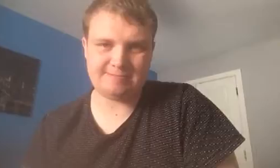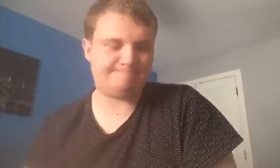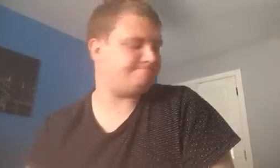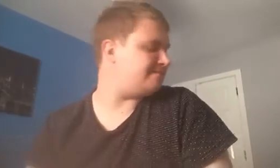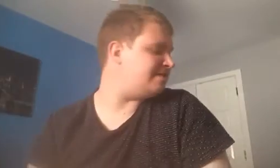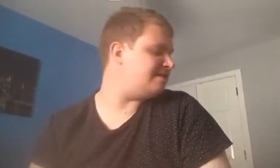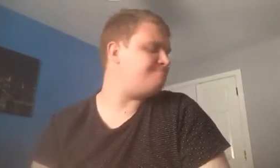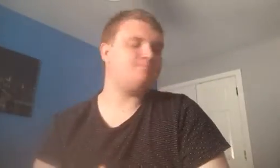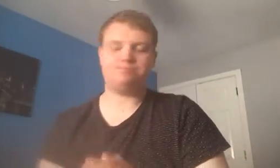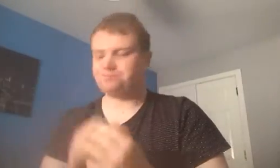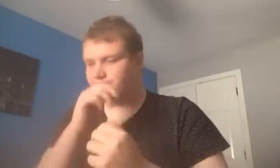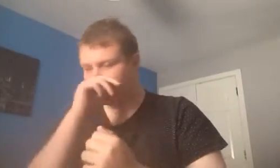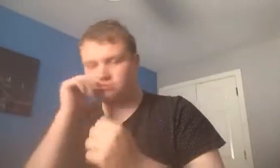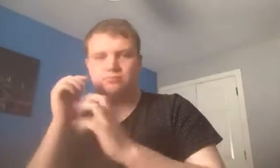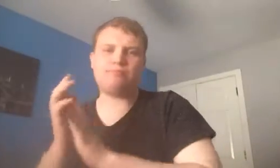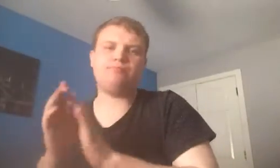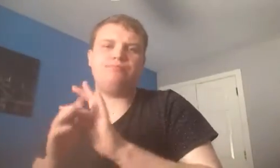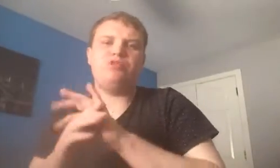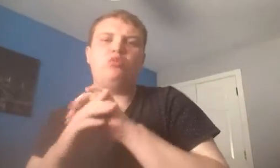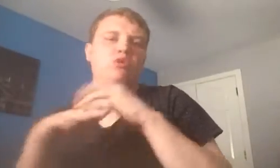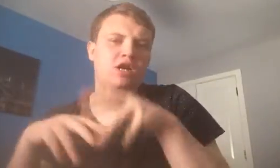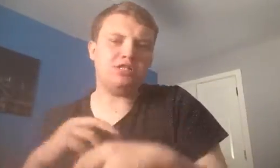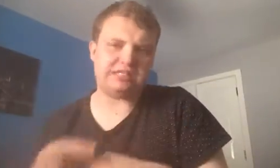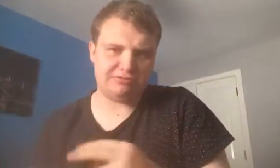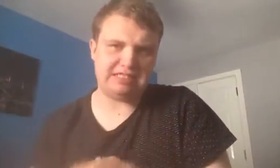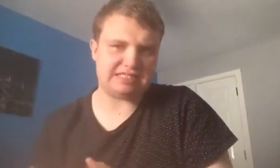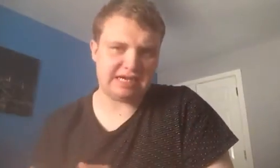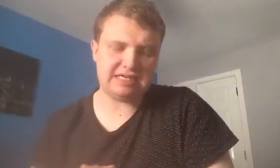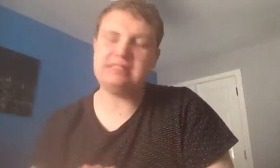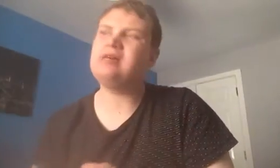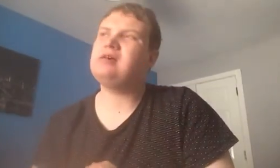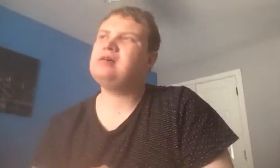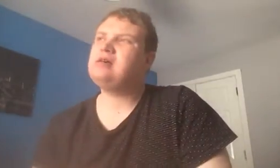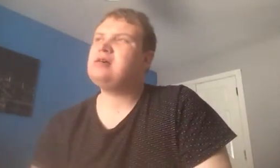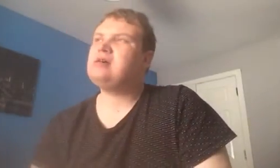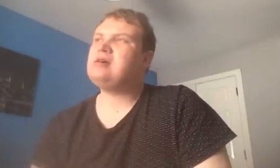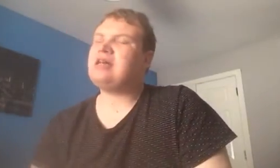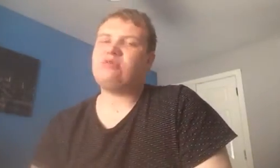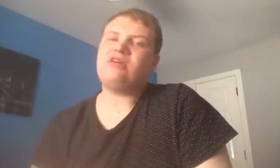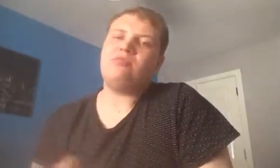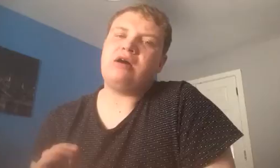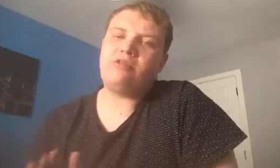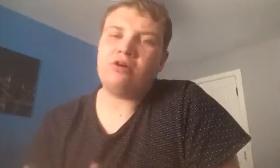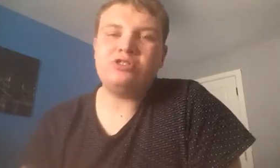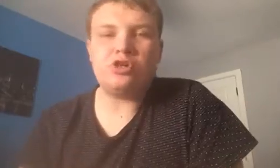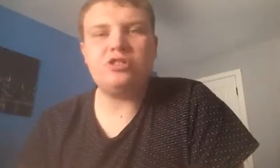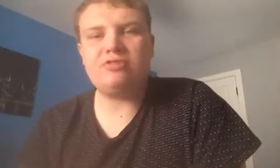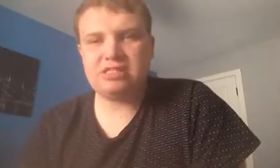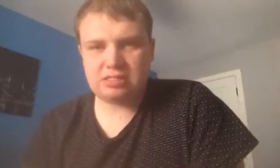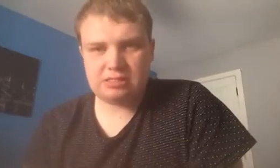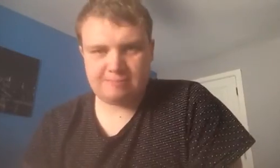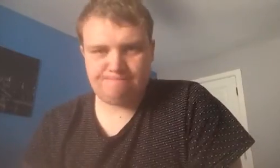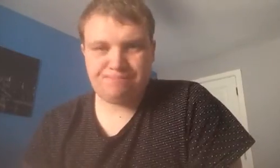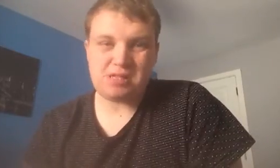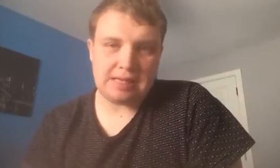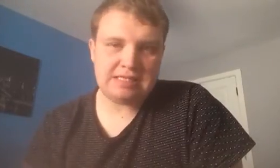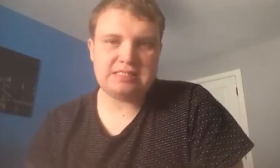we'll cut it down to size and I'll give you my thoughts on the recent links